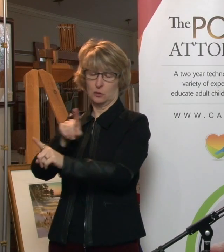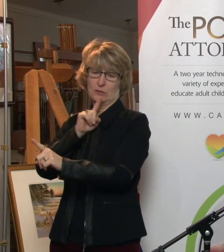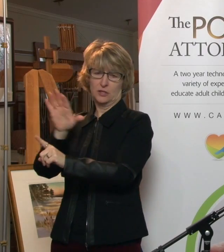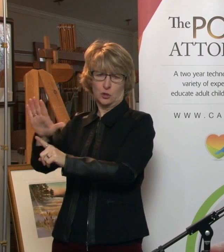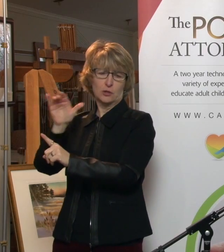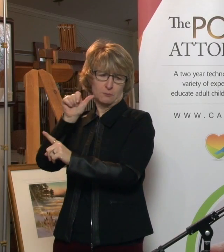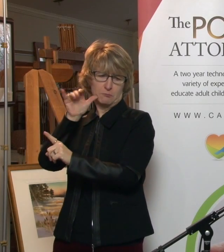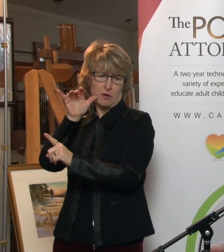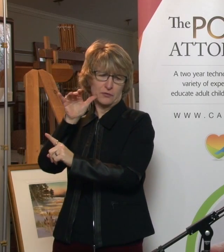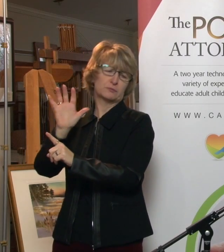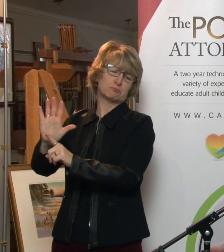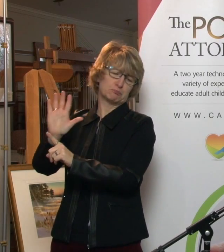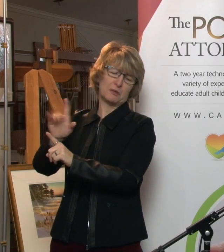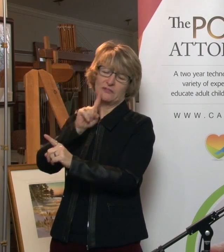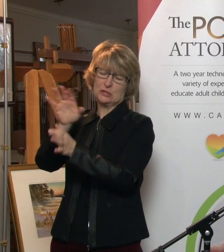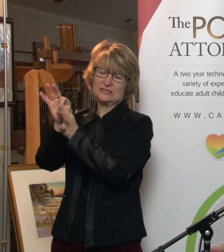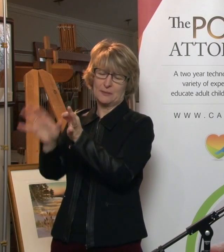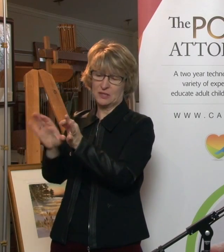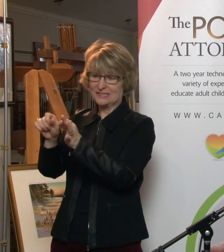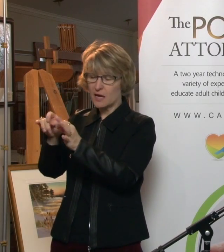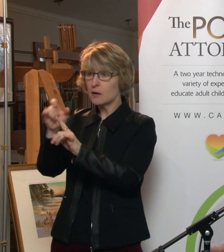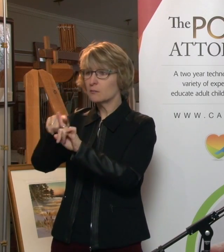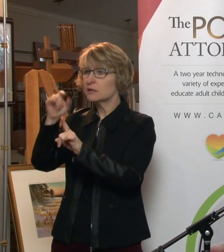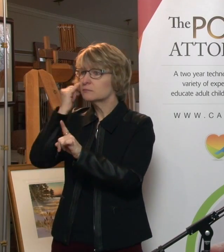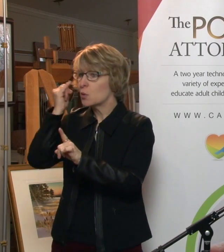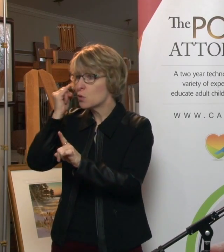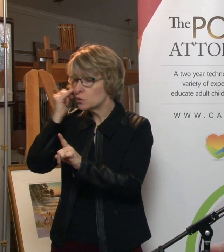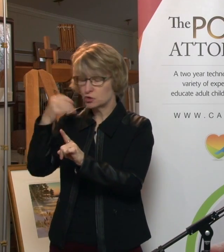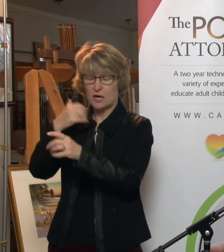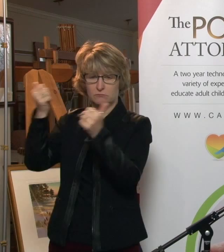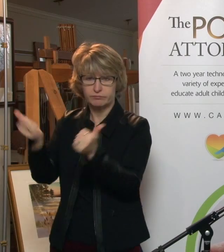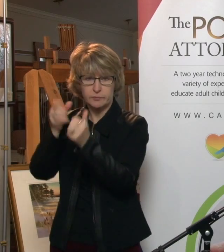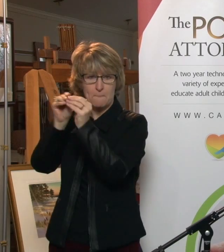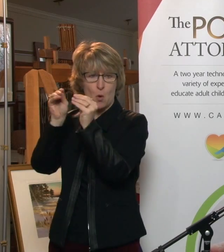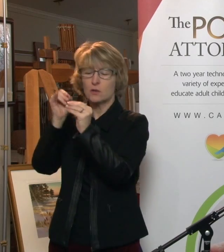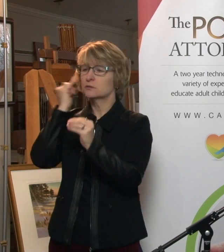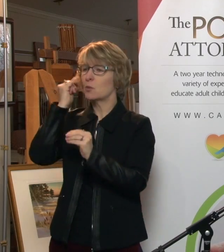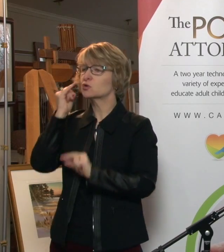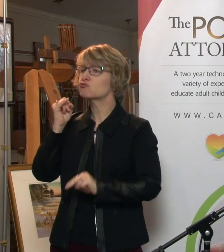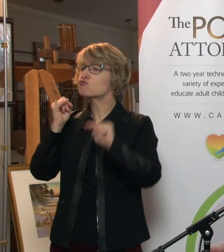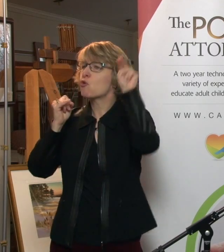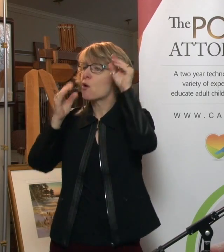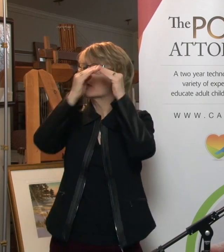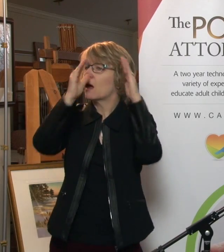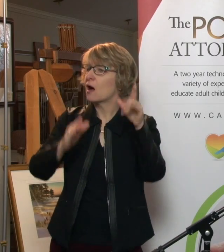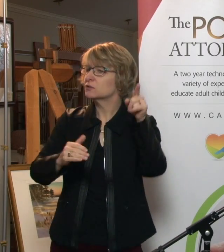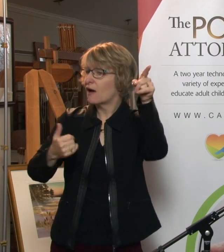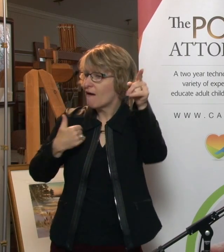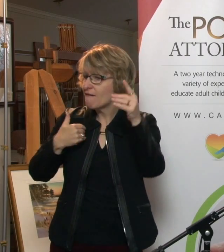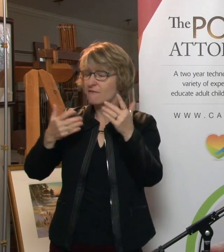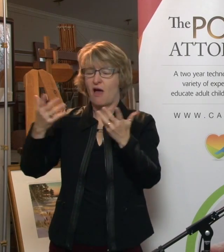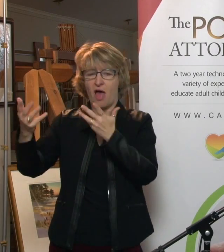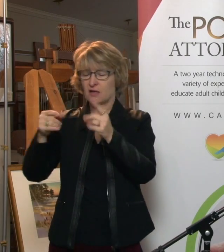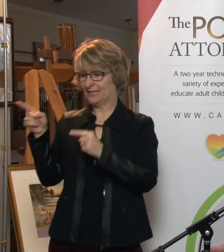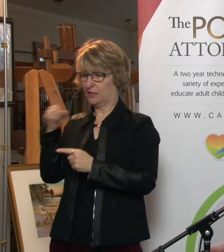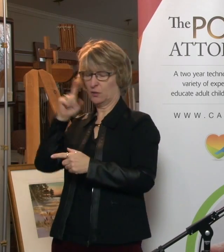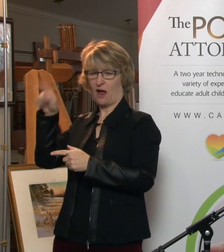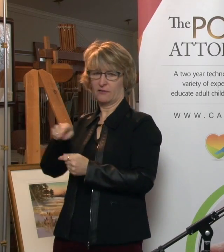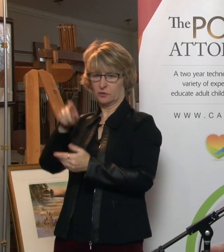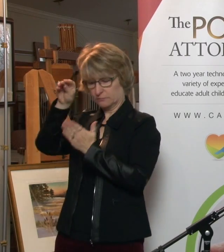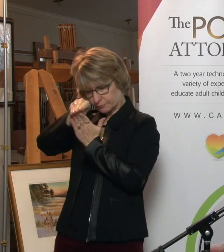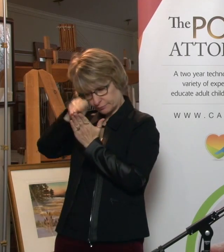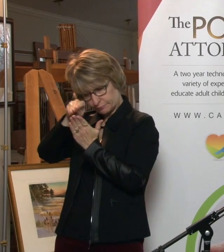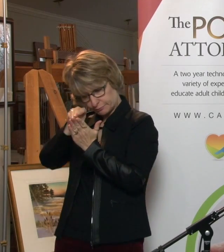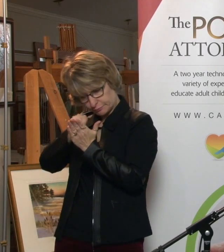it's a relatively simple estate, but what if she had a lot more? What if there was a cottage? He would have to explain or state what his plan is for dealing with the